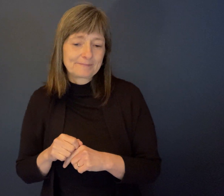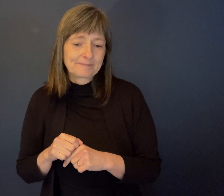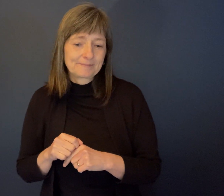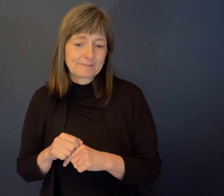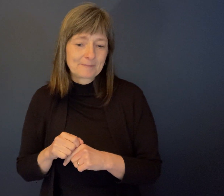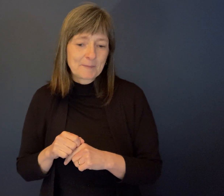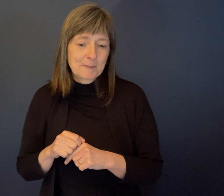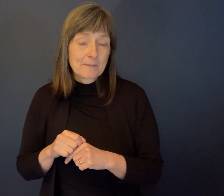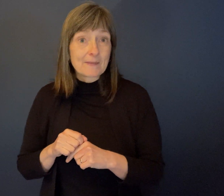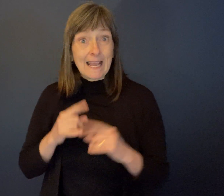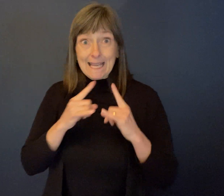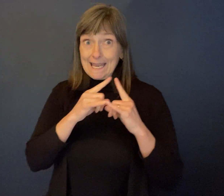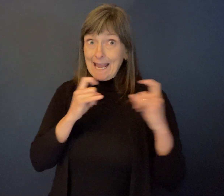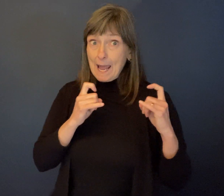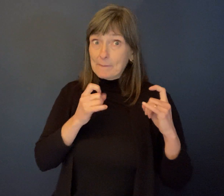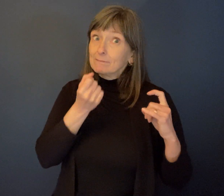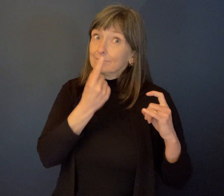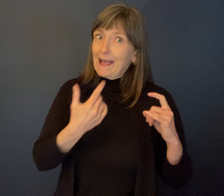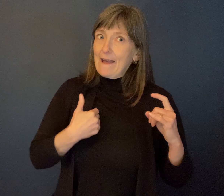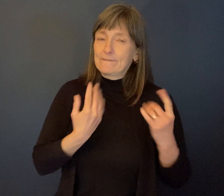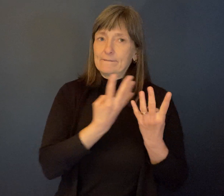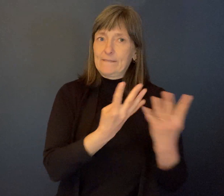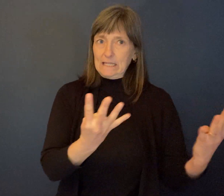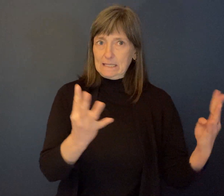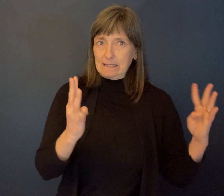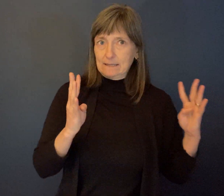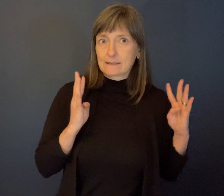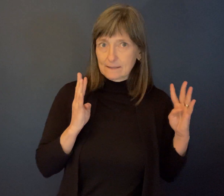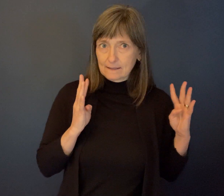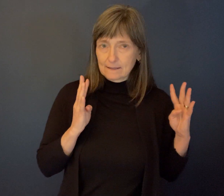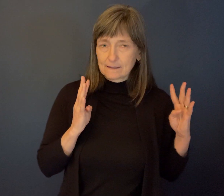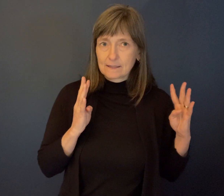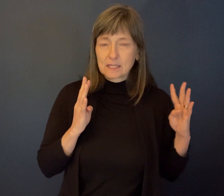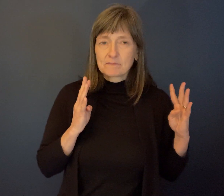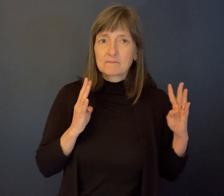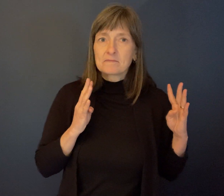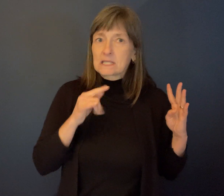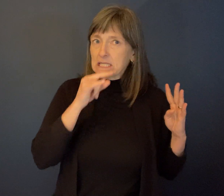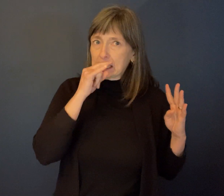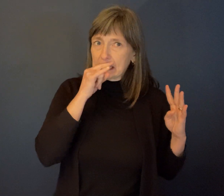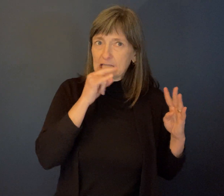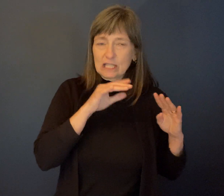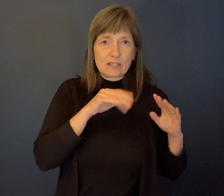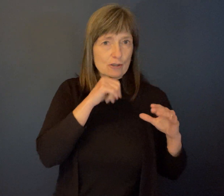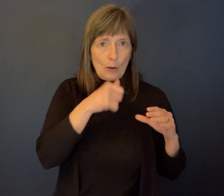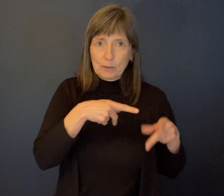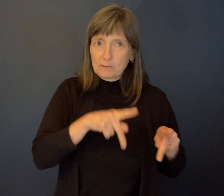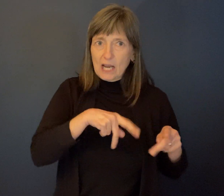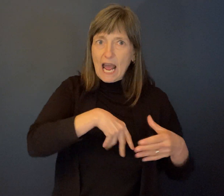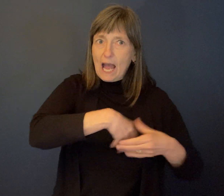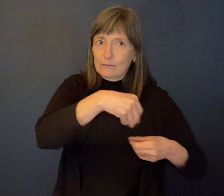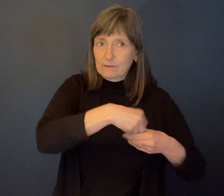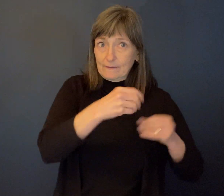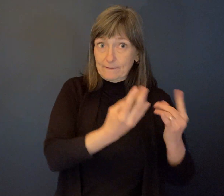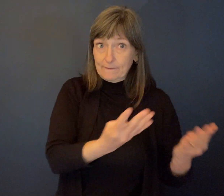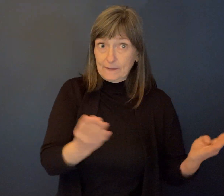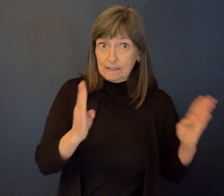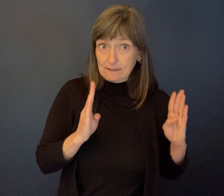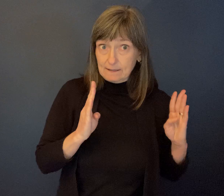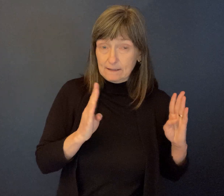The camp was surrounded by a fence. So the children were not permitted to go beyond that fence. They had to stay on the property.